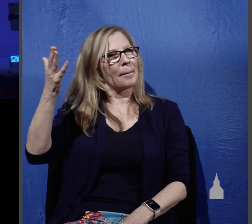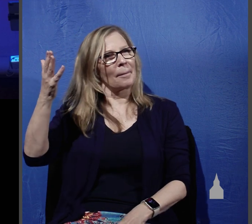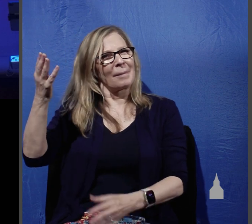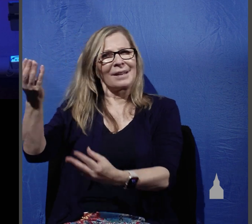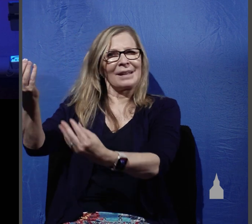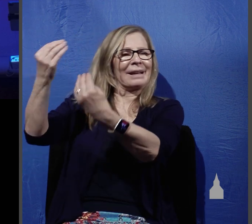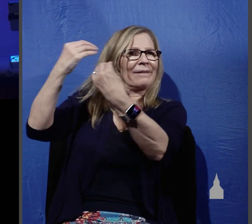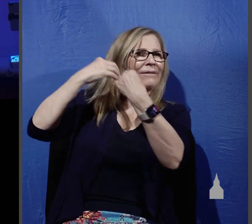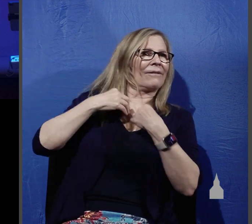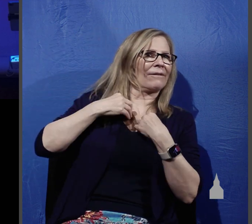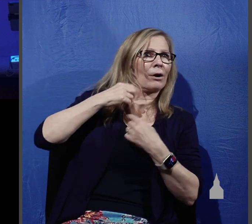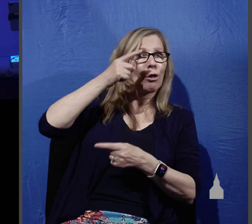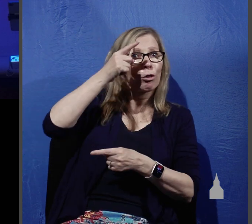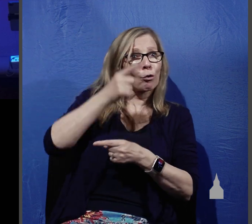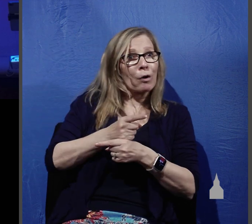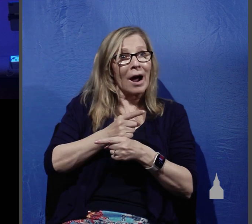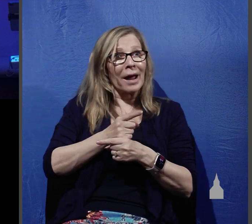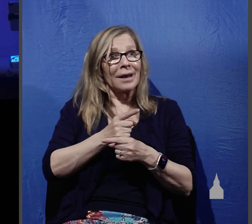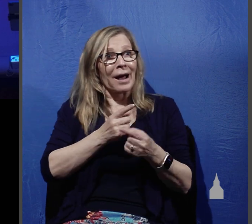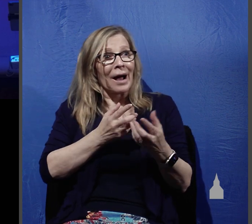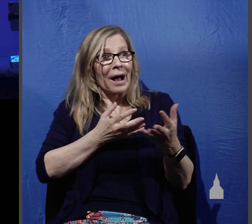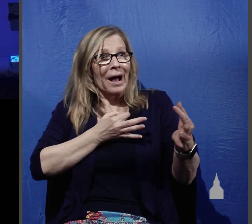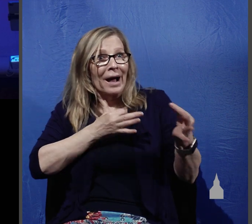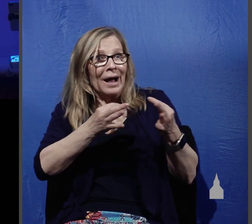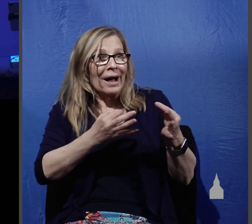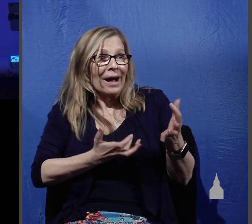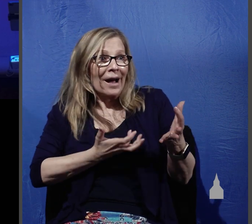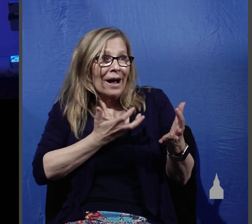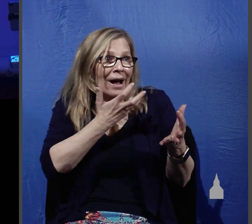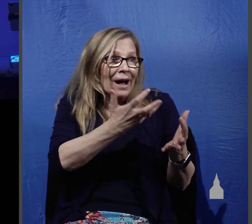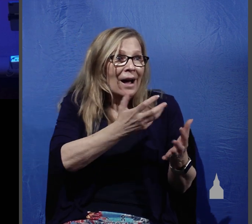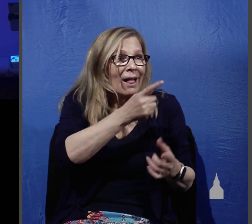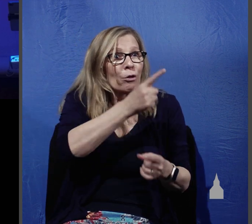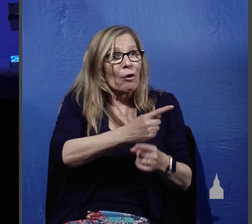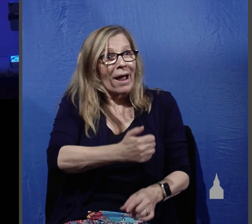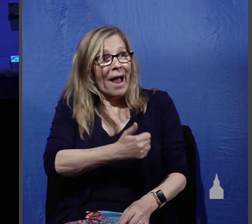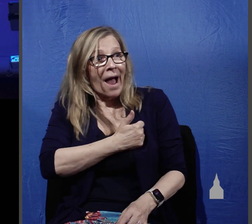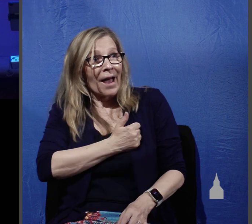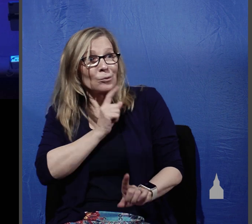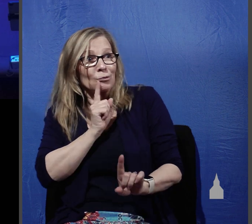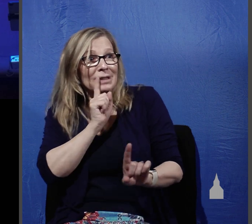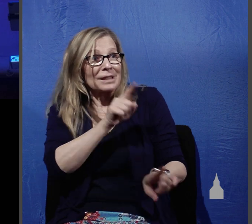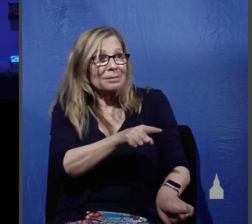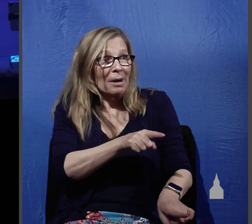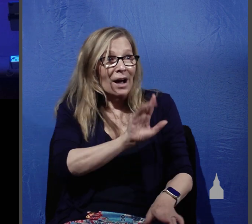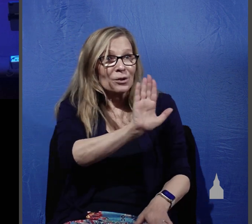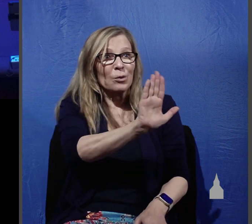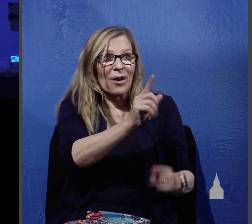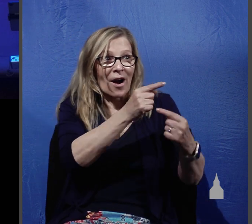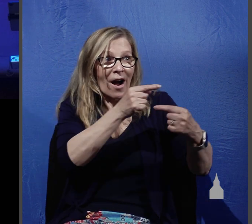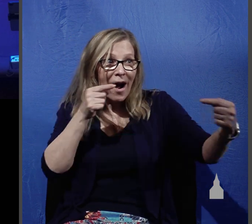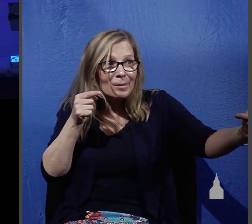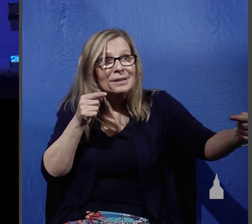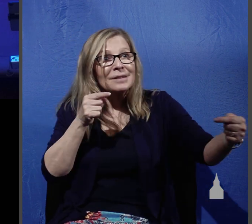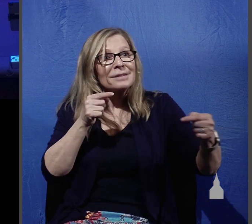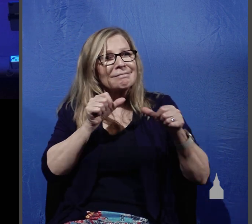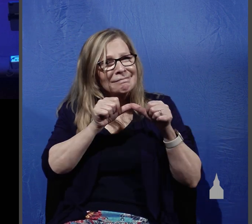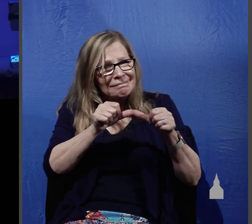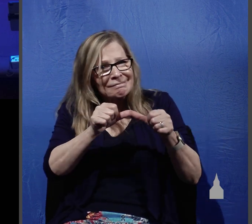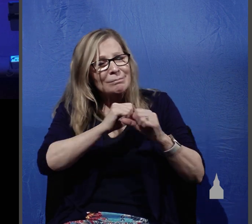you the right words to say the right attitudes of response to opposition and to sustain and protect you even as you face